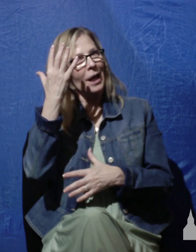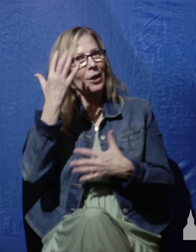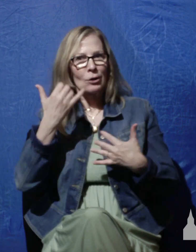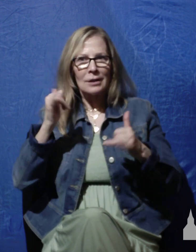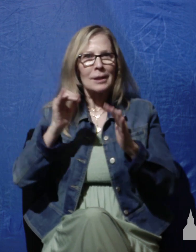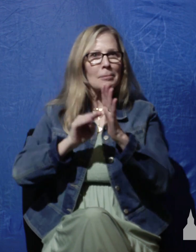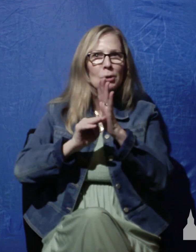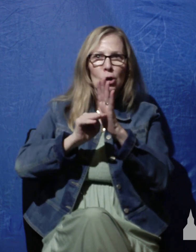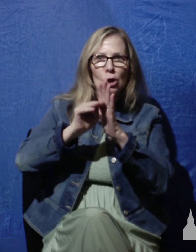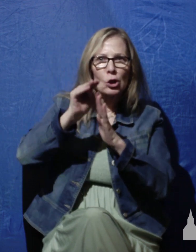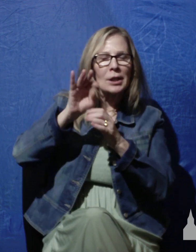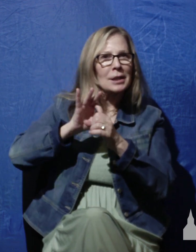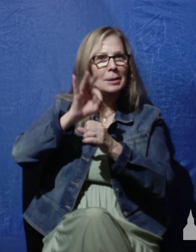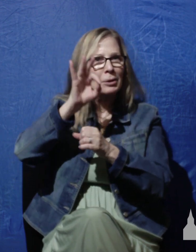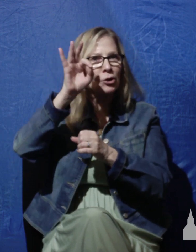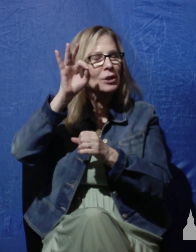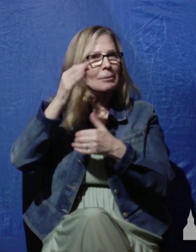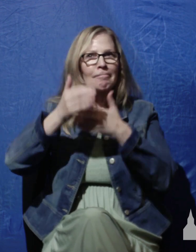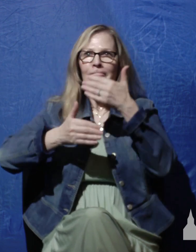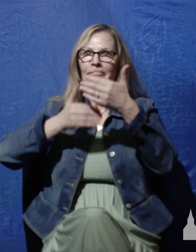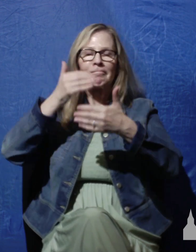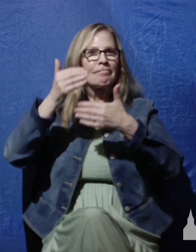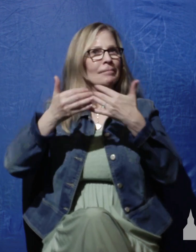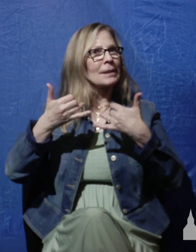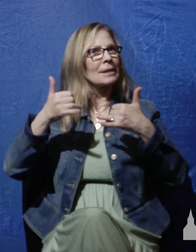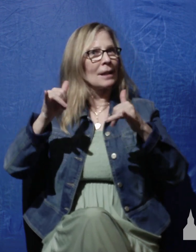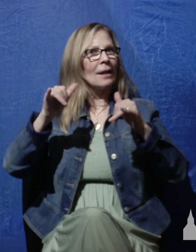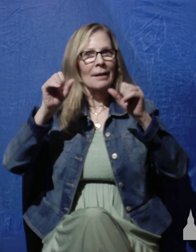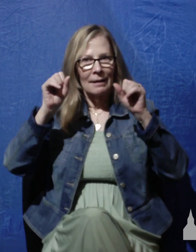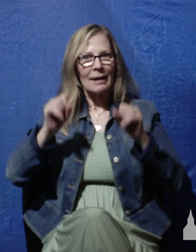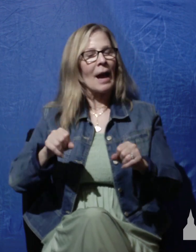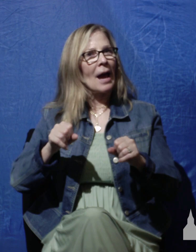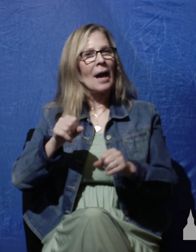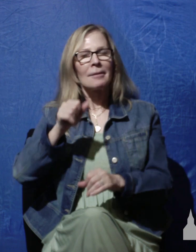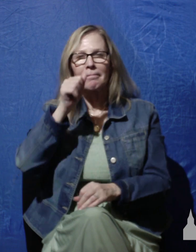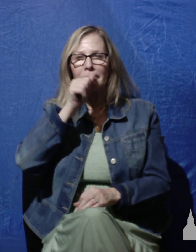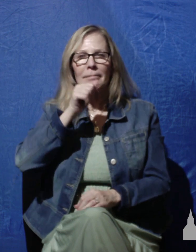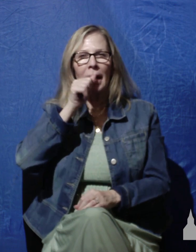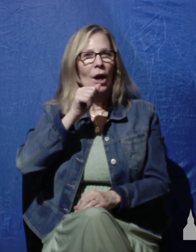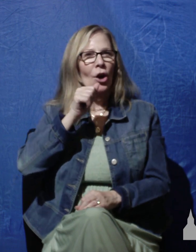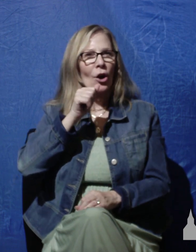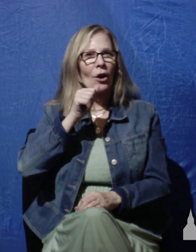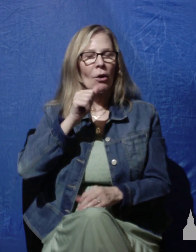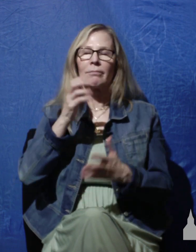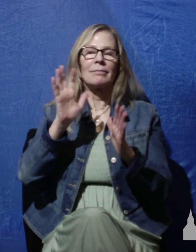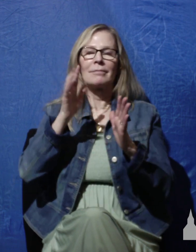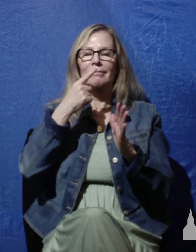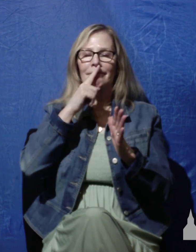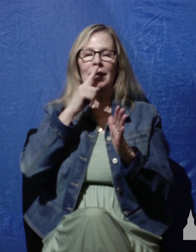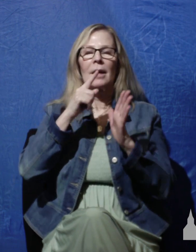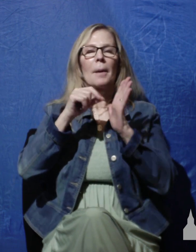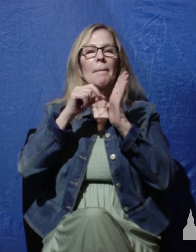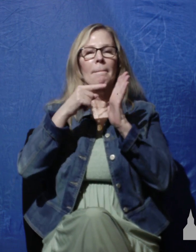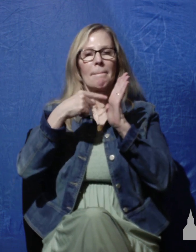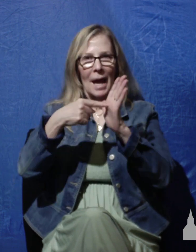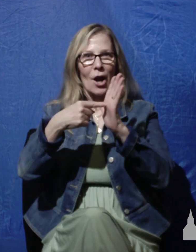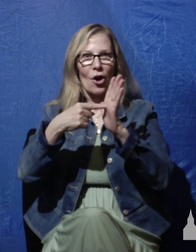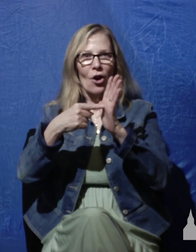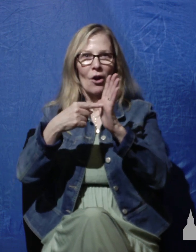maturing spiritually you're still able to bear godly fruit for the Lord's honor and